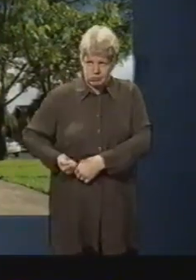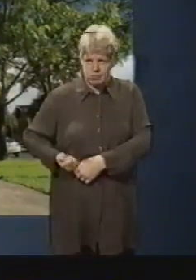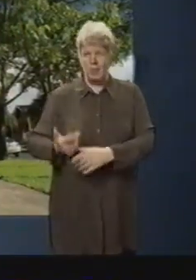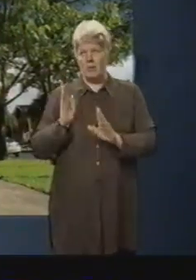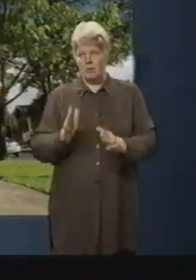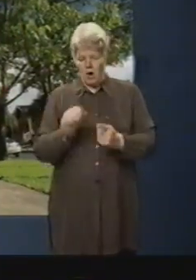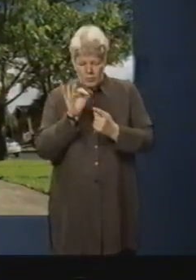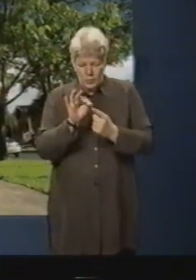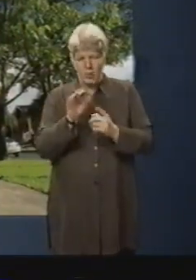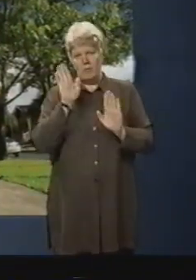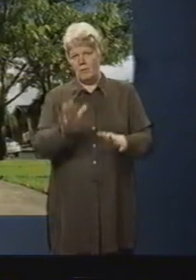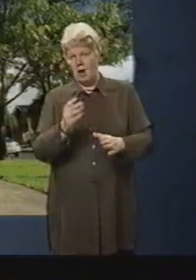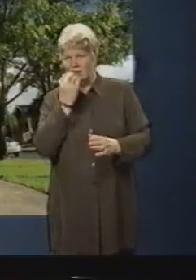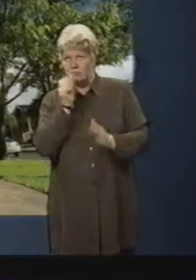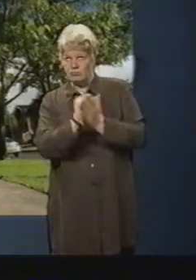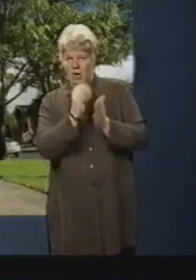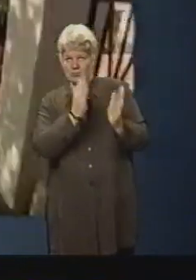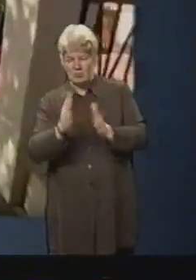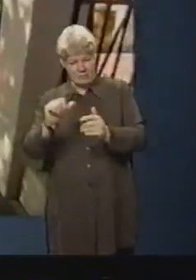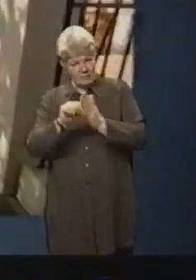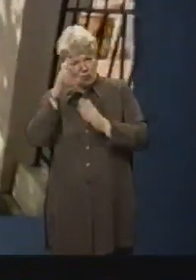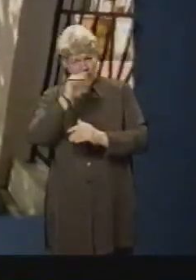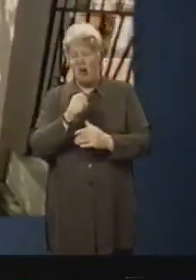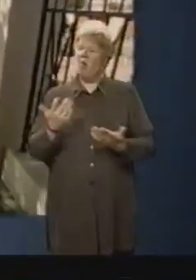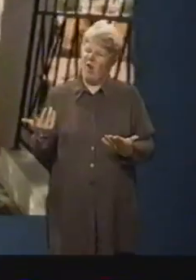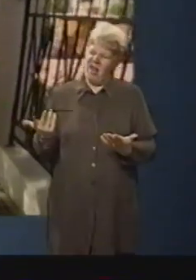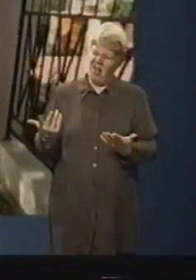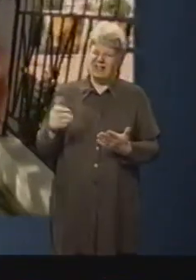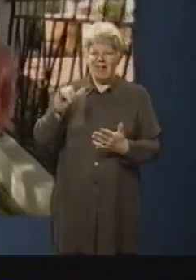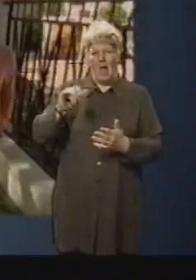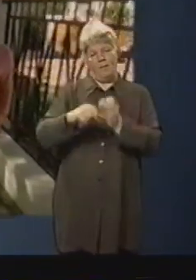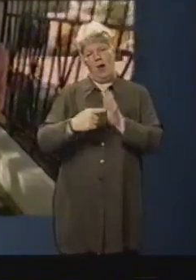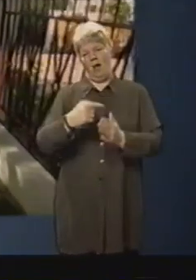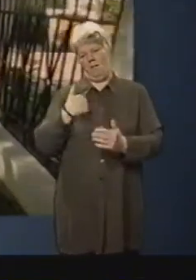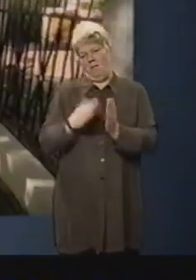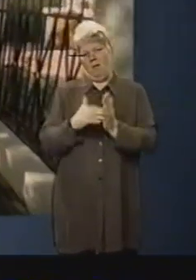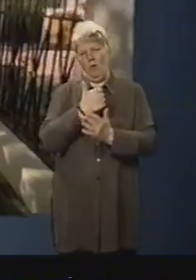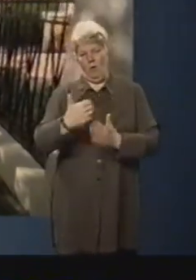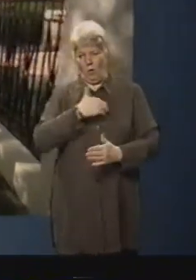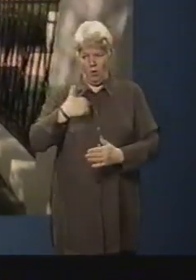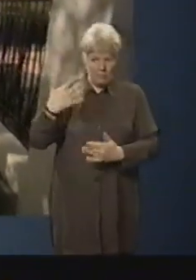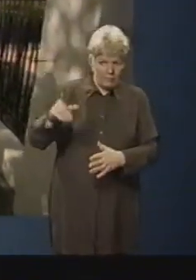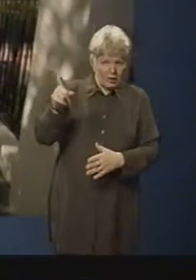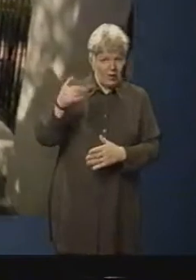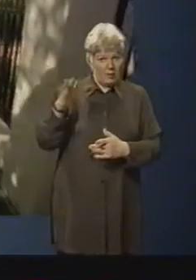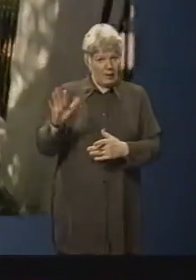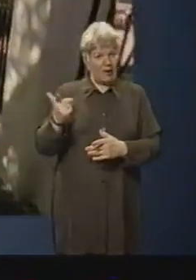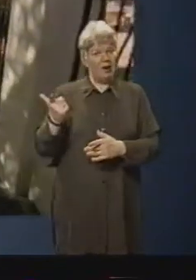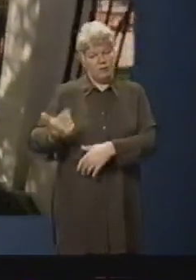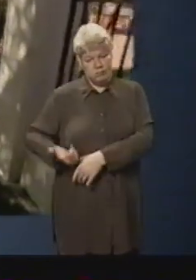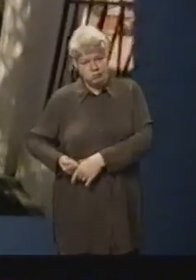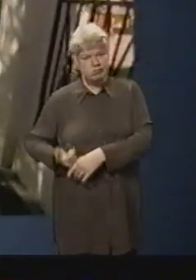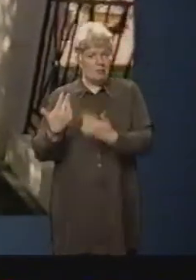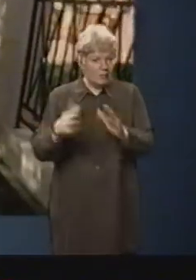time? It must be quite difficult to remember all that. Yeah, well my mum in the morning says, oh have you had your insulin before I go to school?